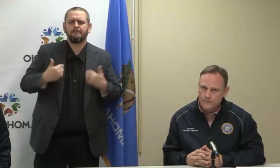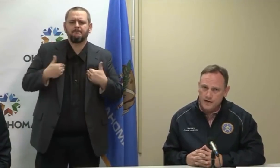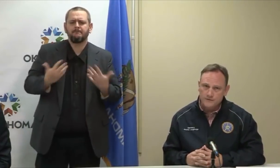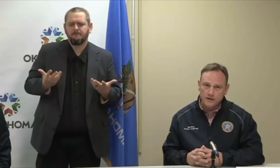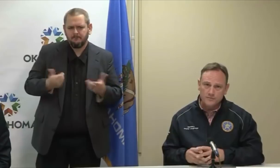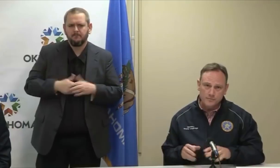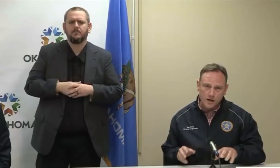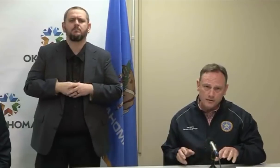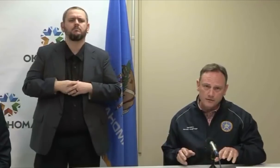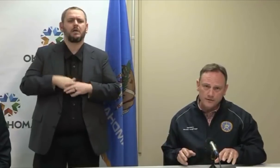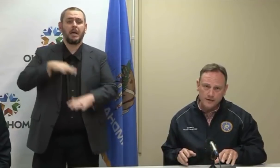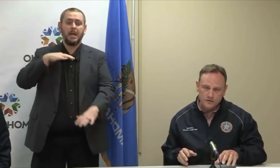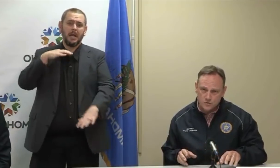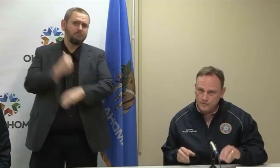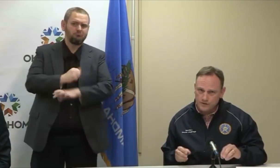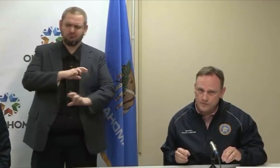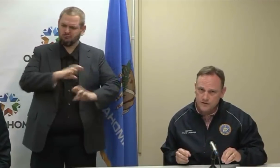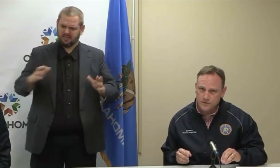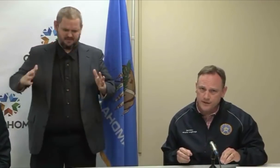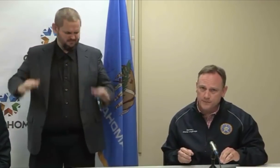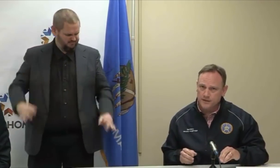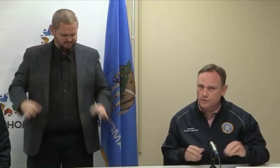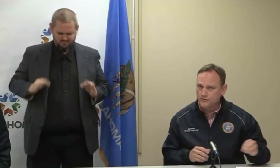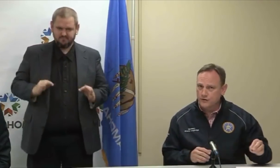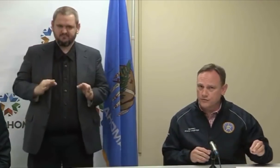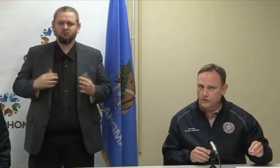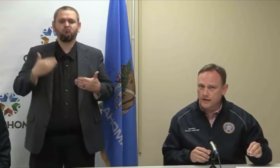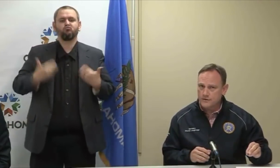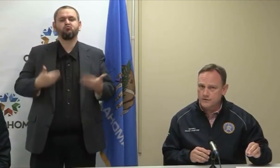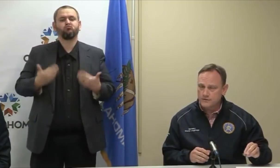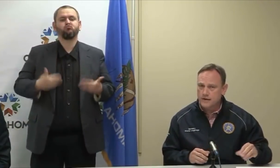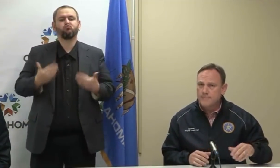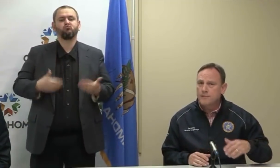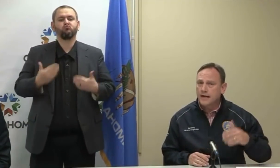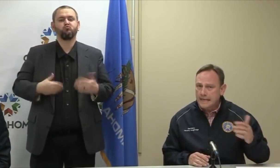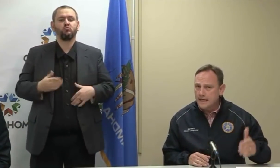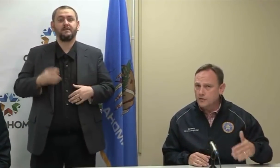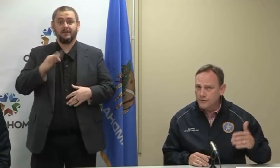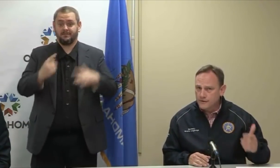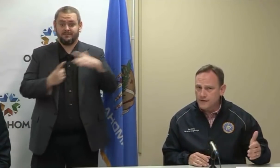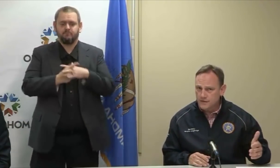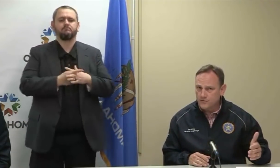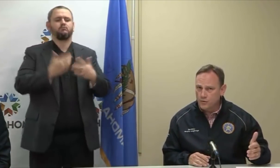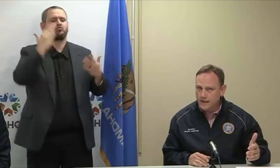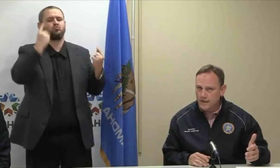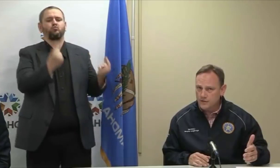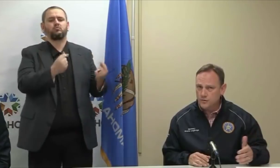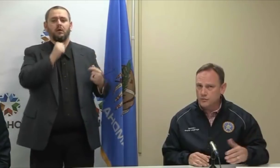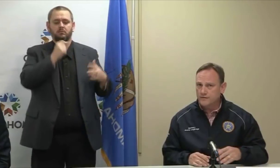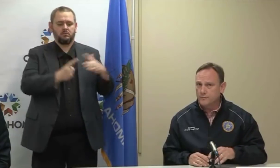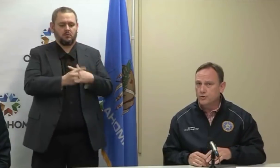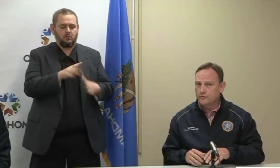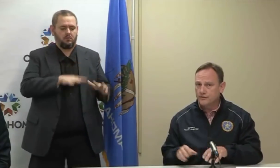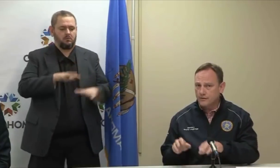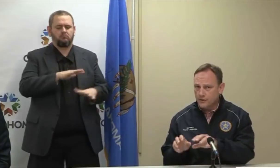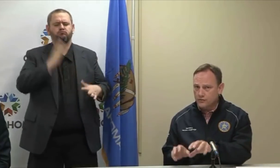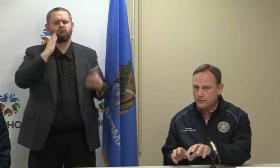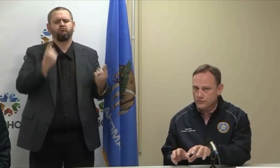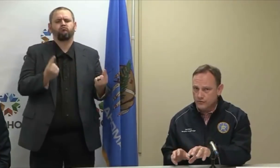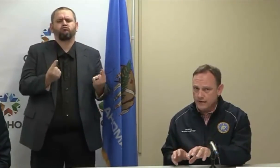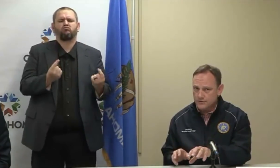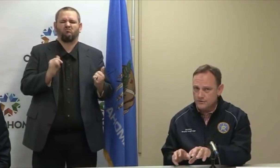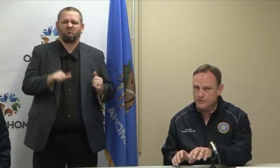we've now developed a model that can swiftly be spun up and moved to other locations. And within the next four days, we will have moved